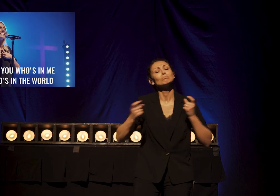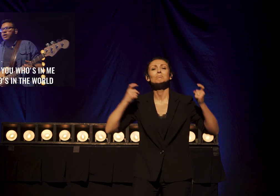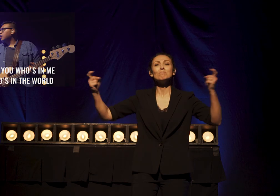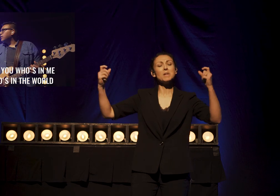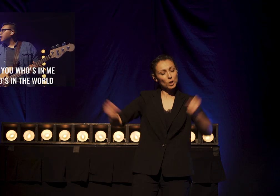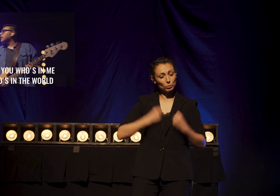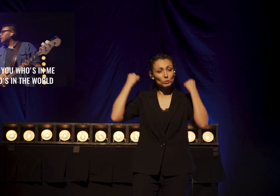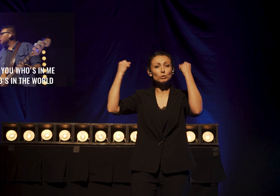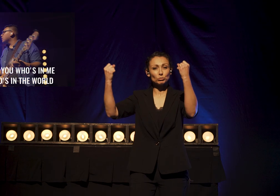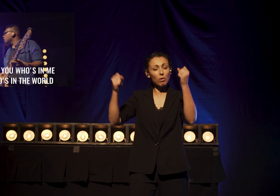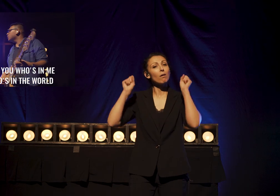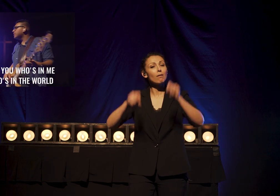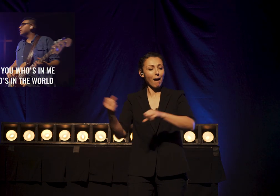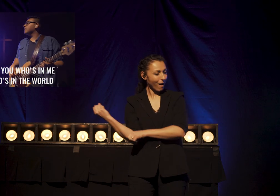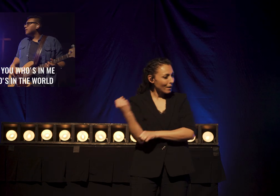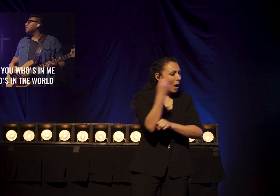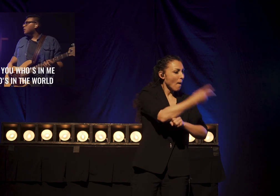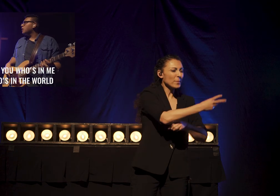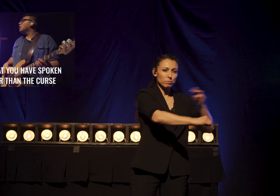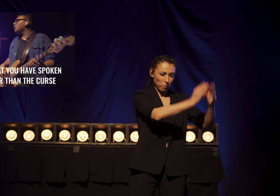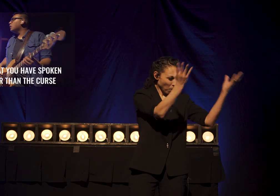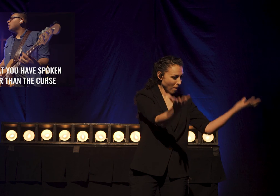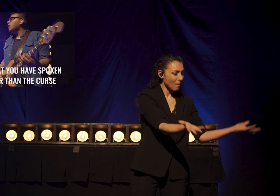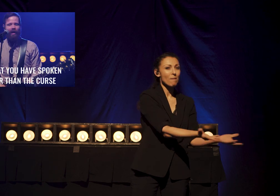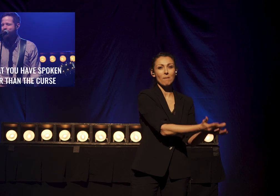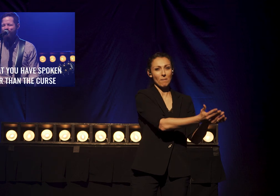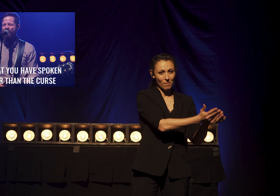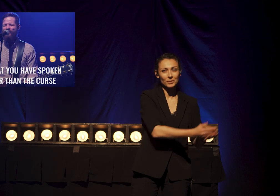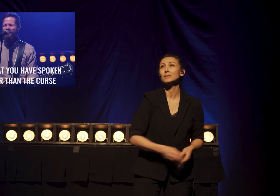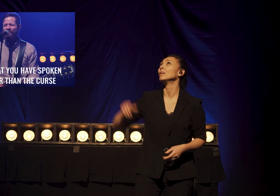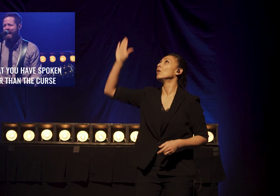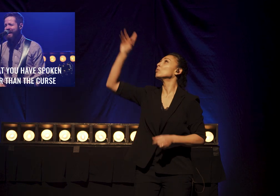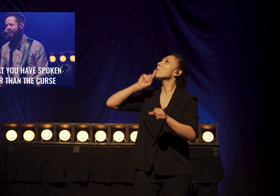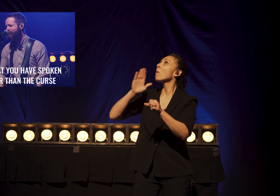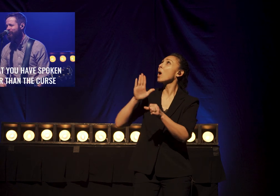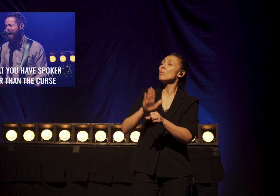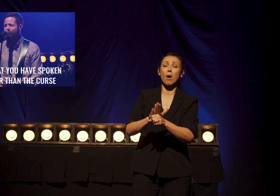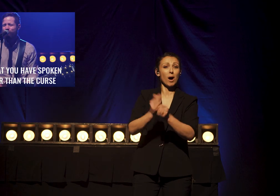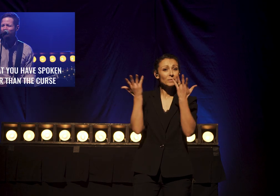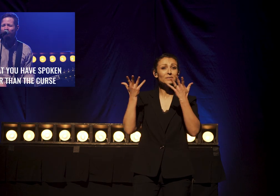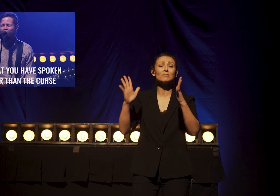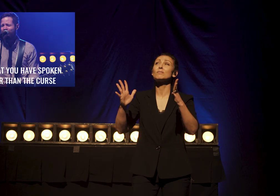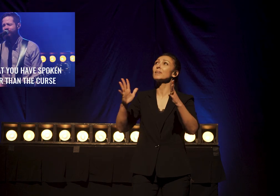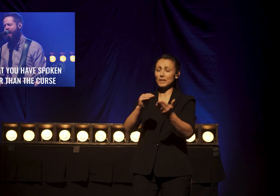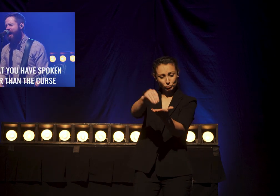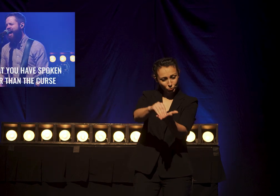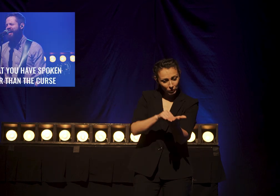than he who is in the world. The words that you have spoken are